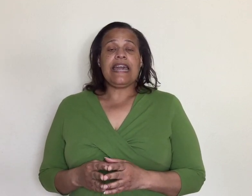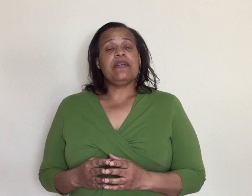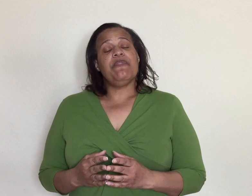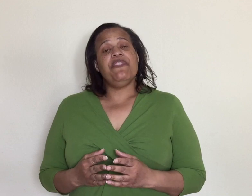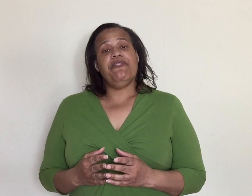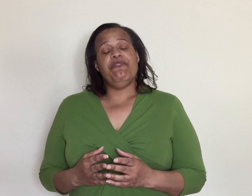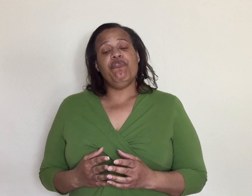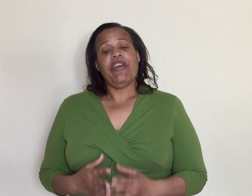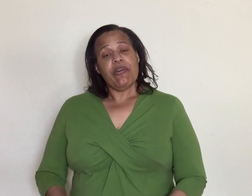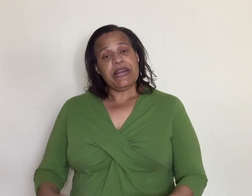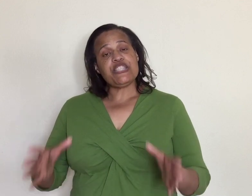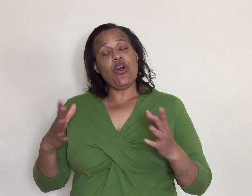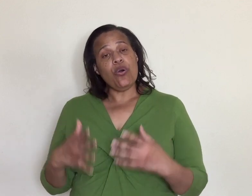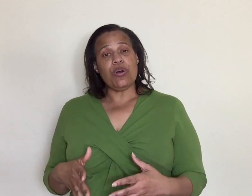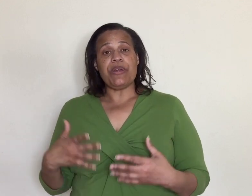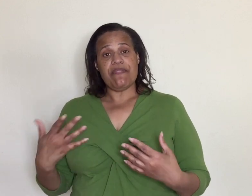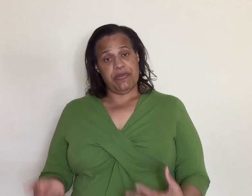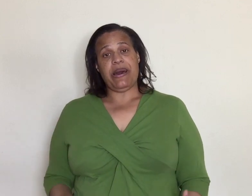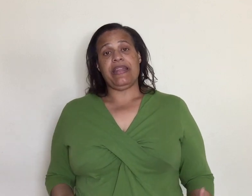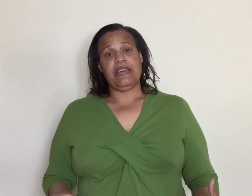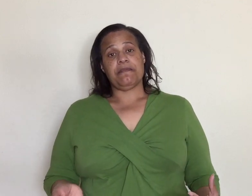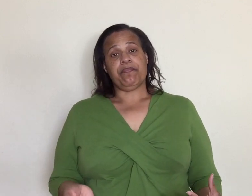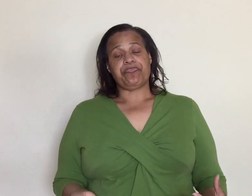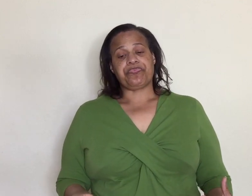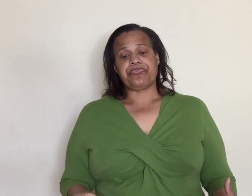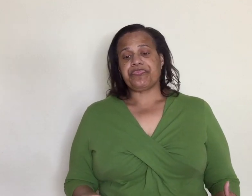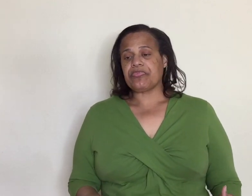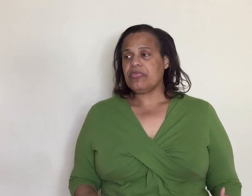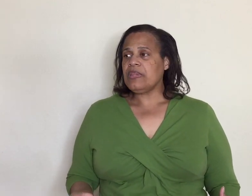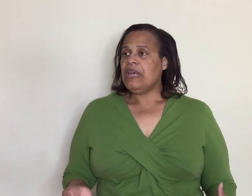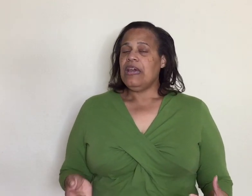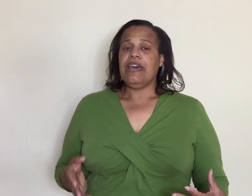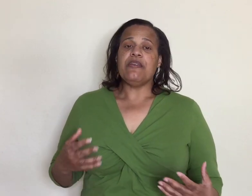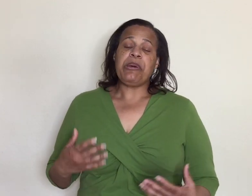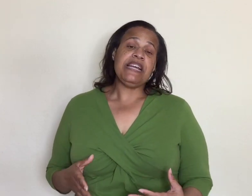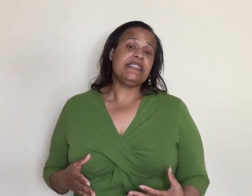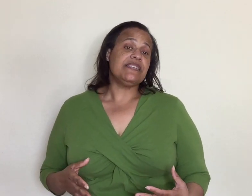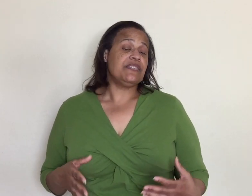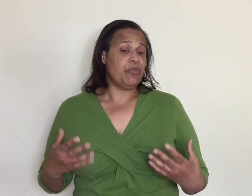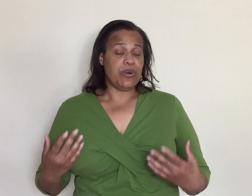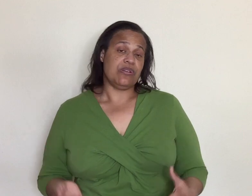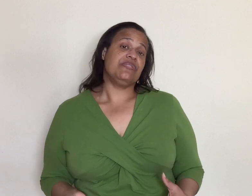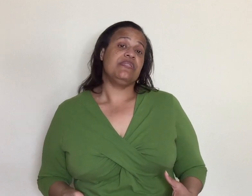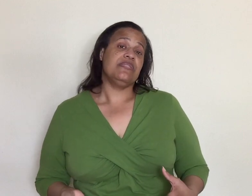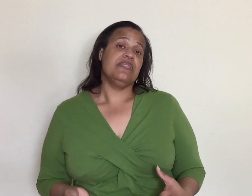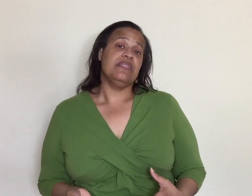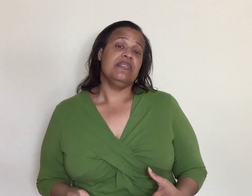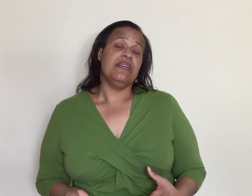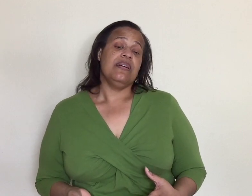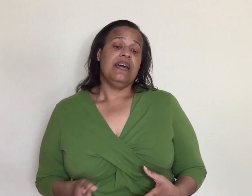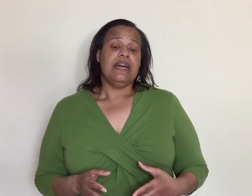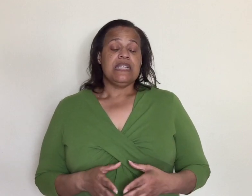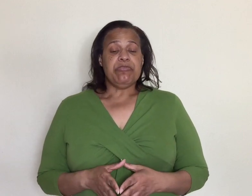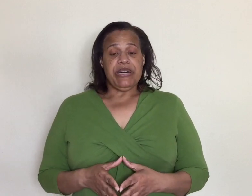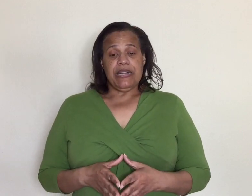taking a very big toll on everybody and the patients the worst but